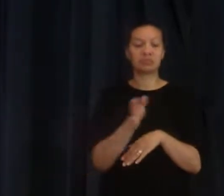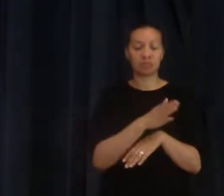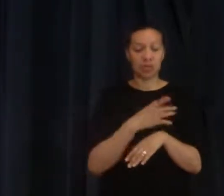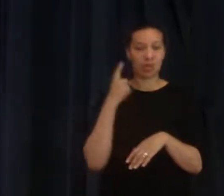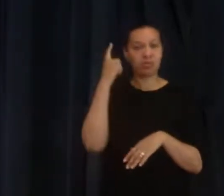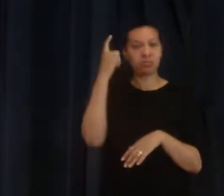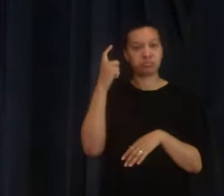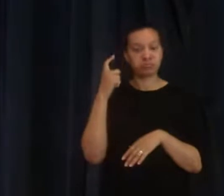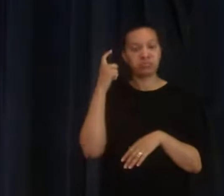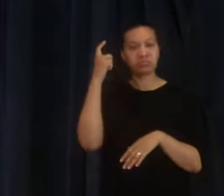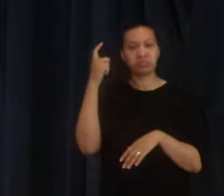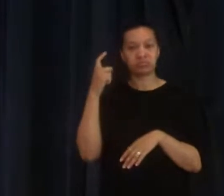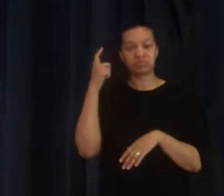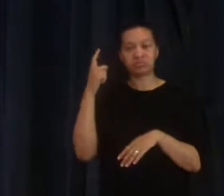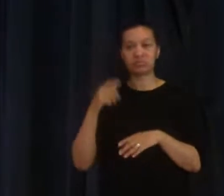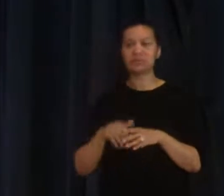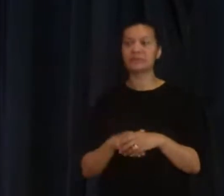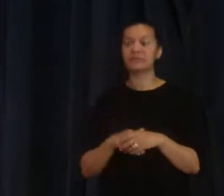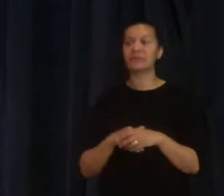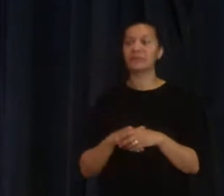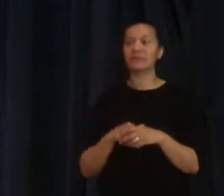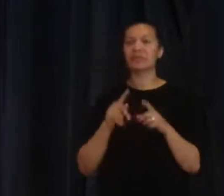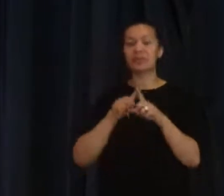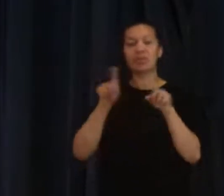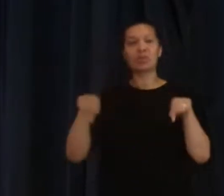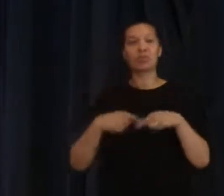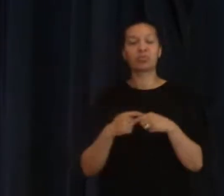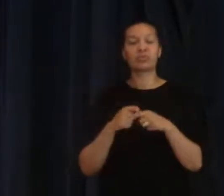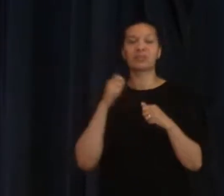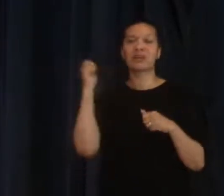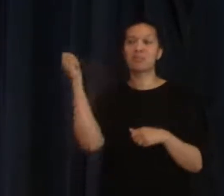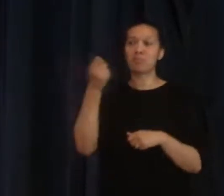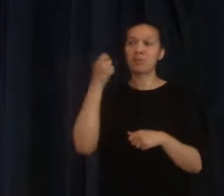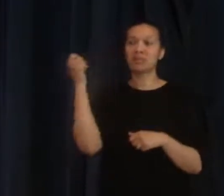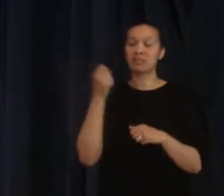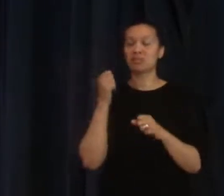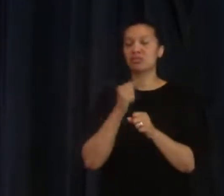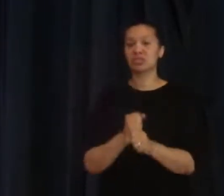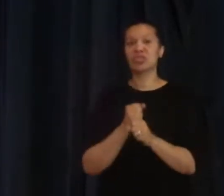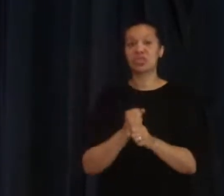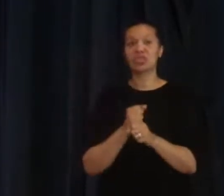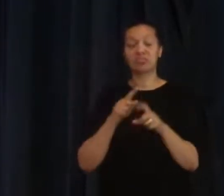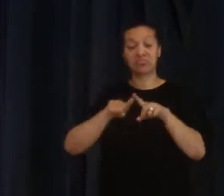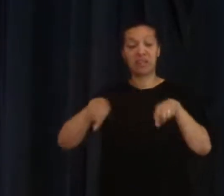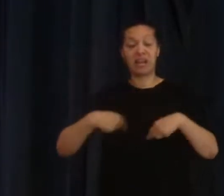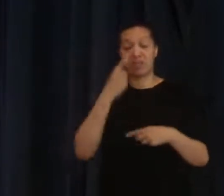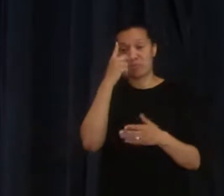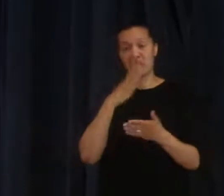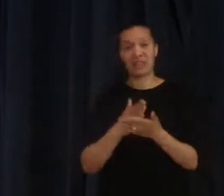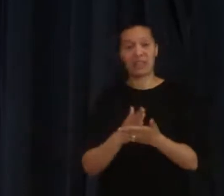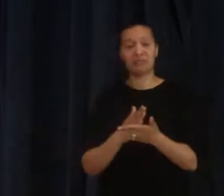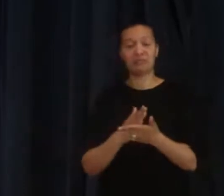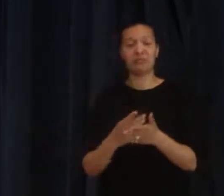And I've said as a Pentecostal church, it's central to our beliefs.